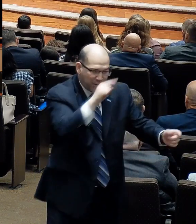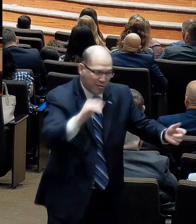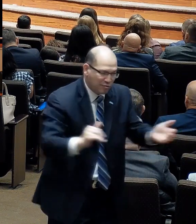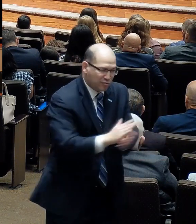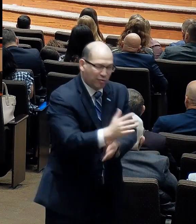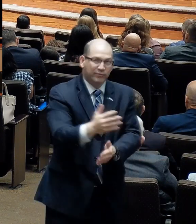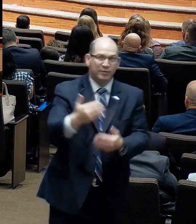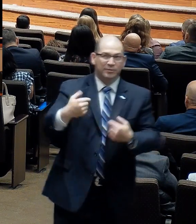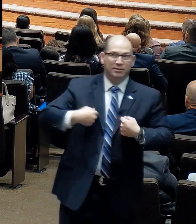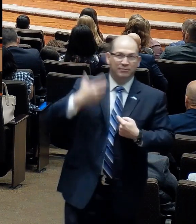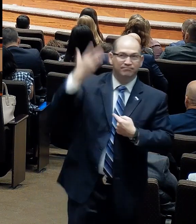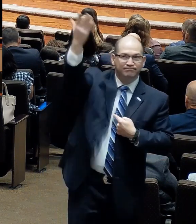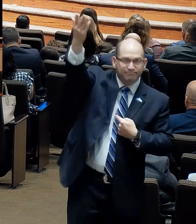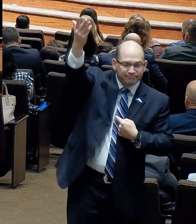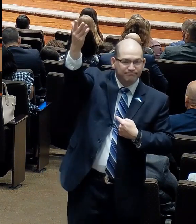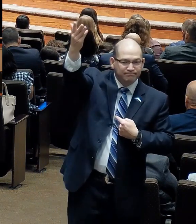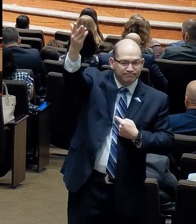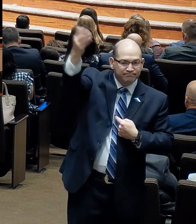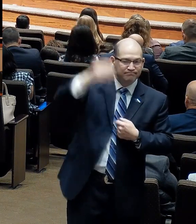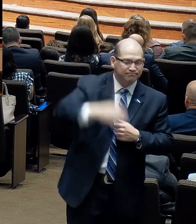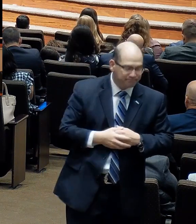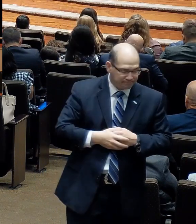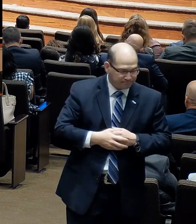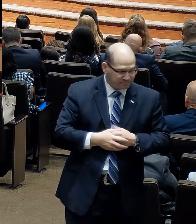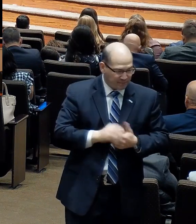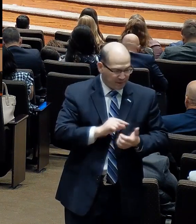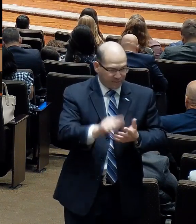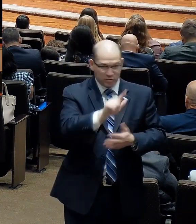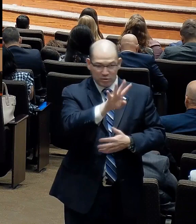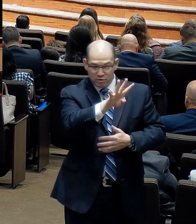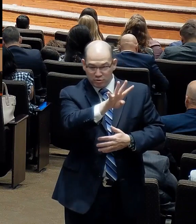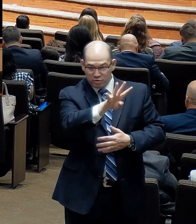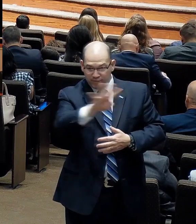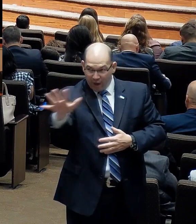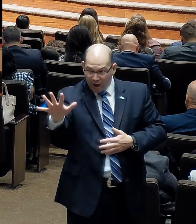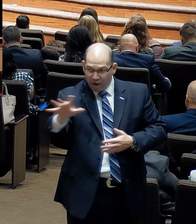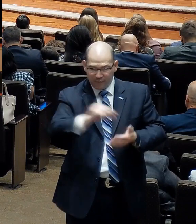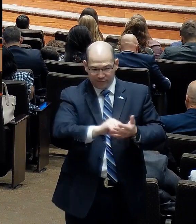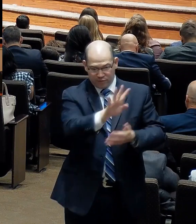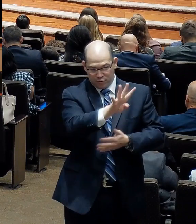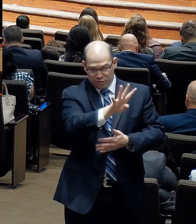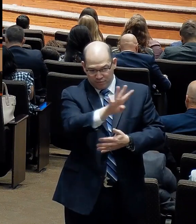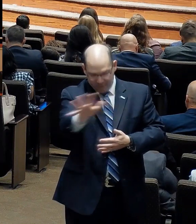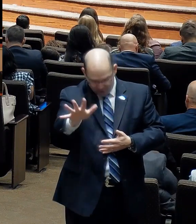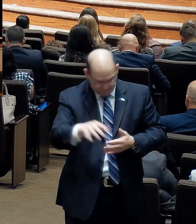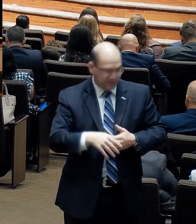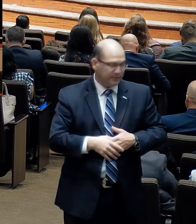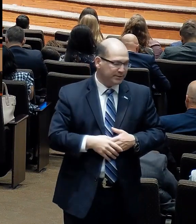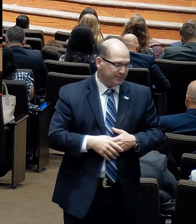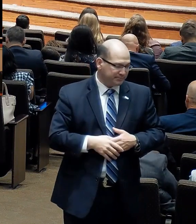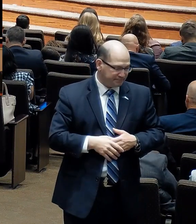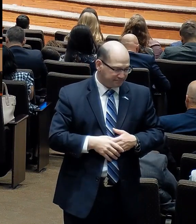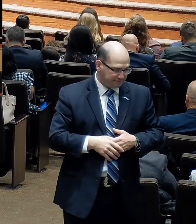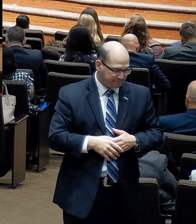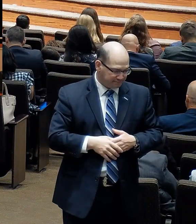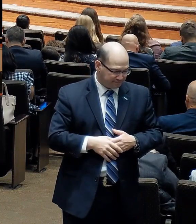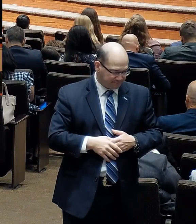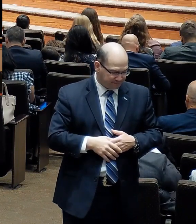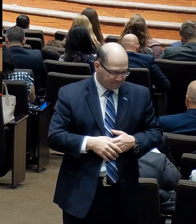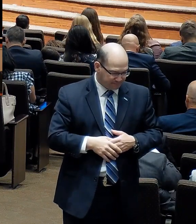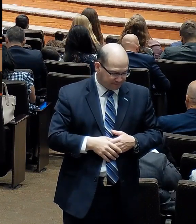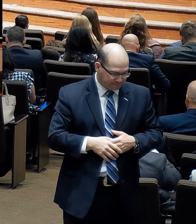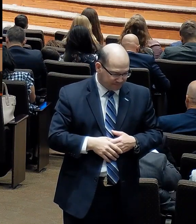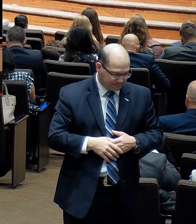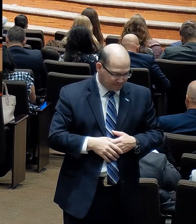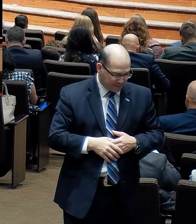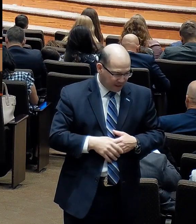thereby. Skip all the way down to verse 45. I want you to see it. I believe it's the last verse that we'll look at. John 11, verse 45. Then many